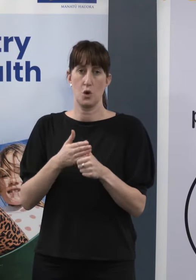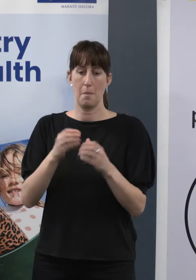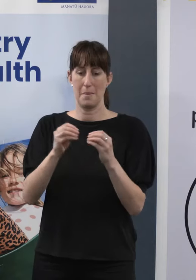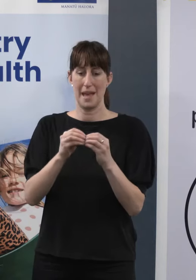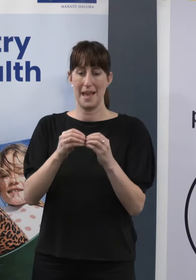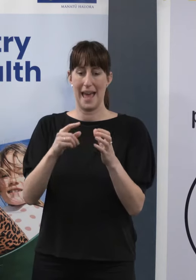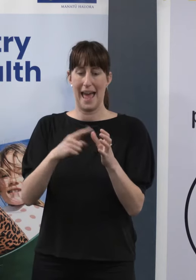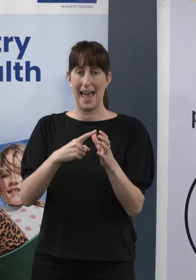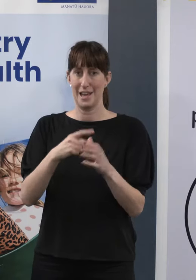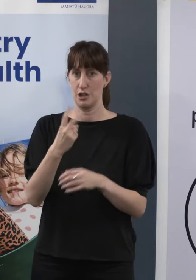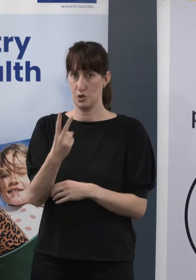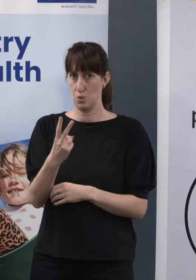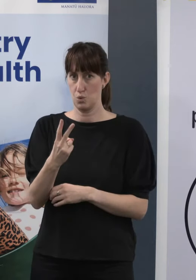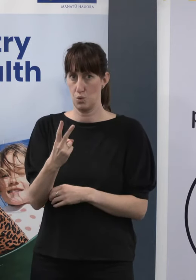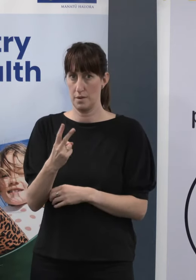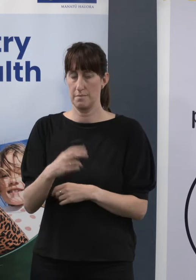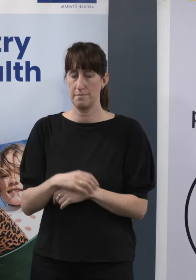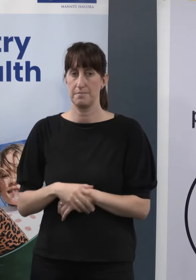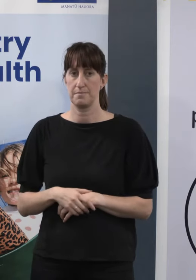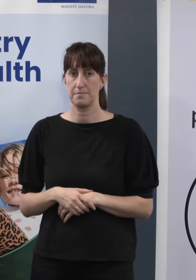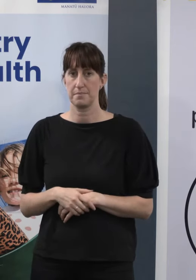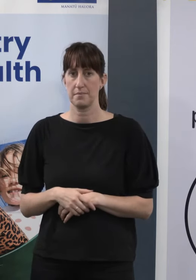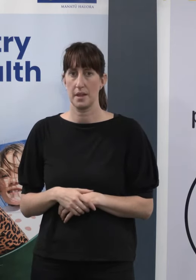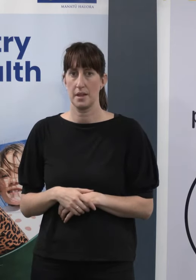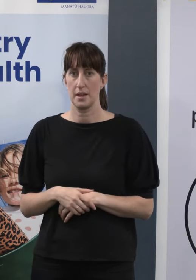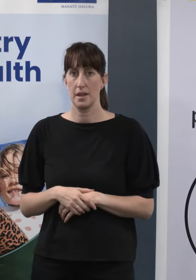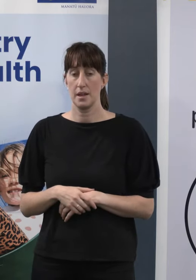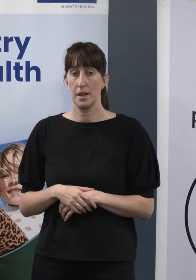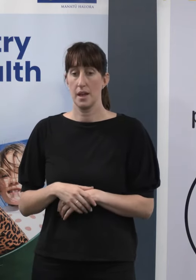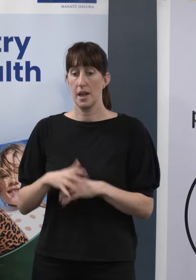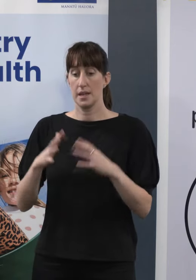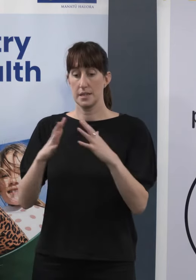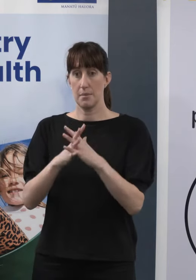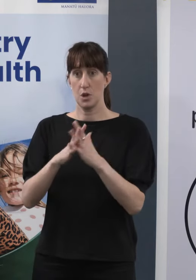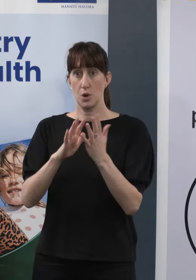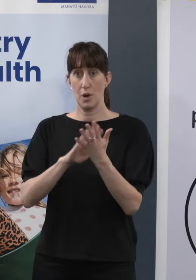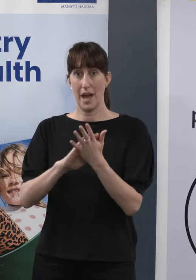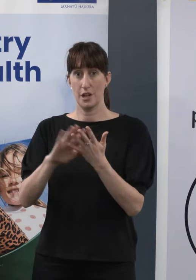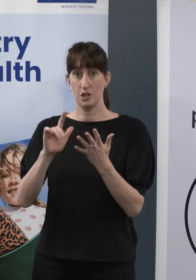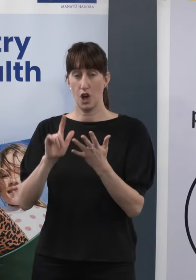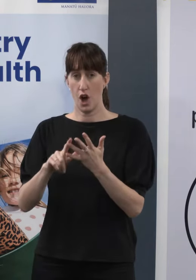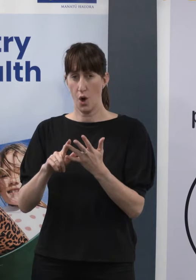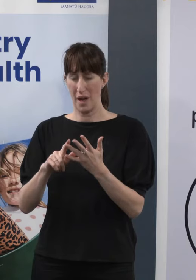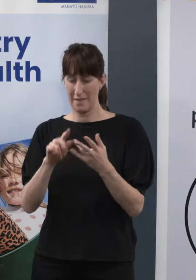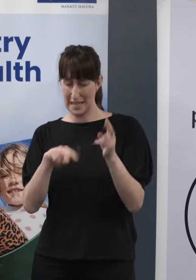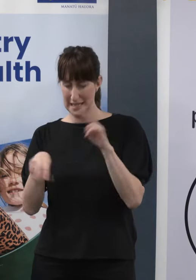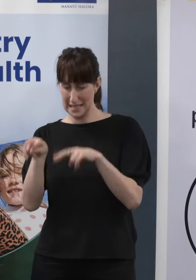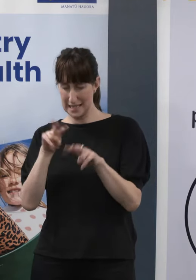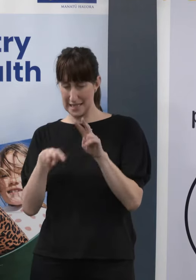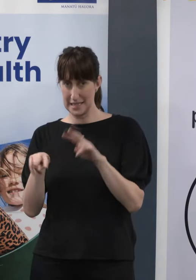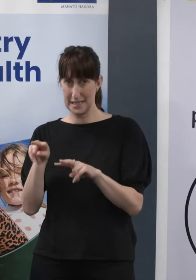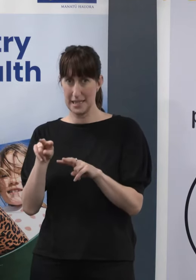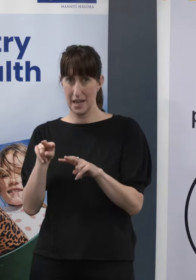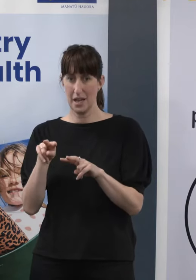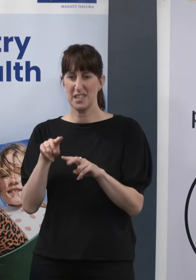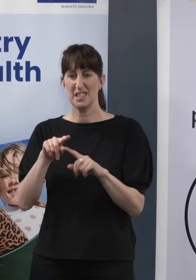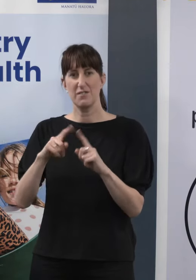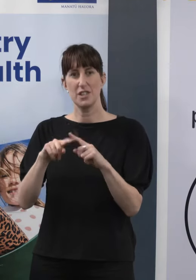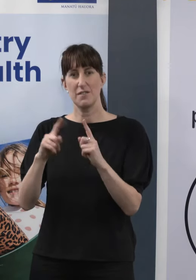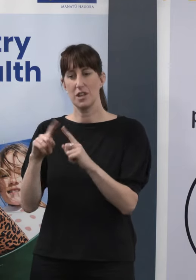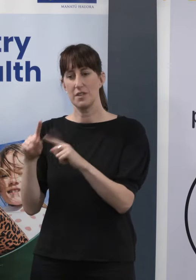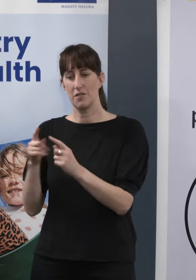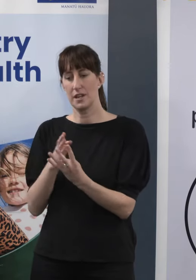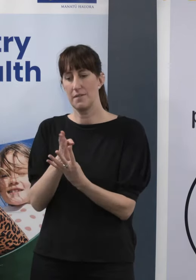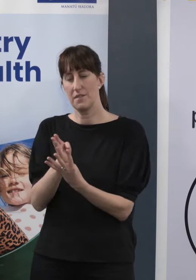Final comment on that. It's still early, but WHO's current assessment is that the impact of those newer sub